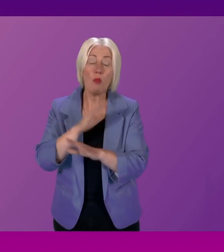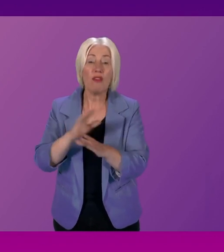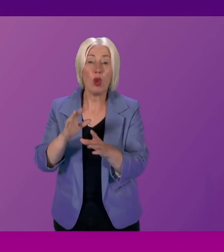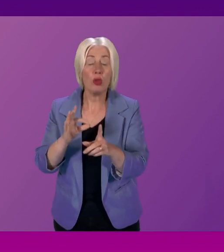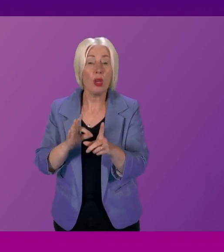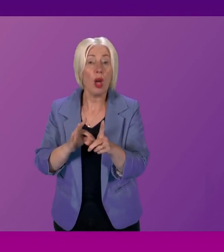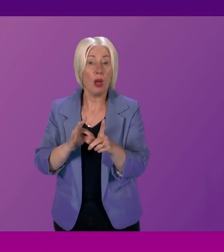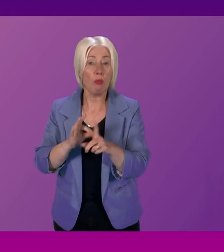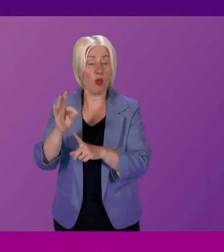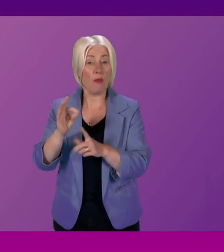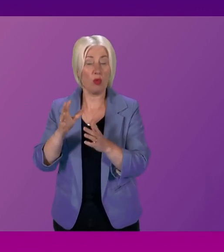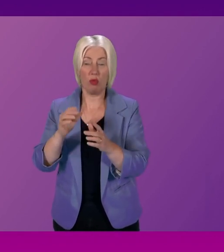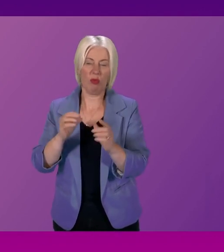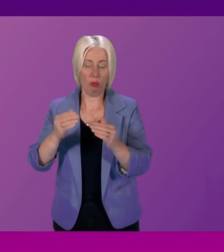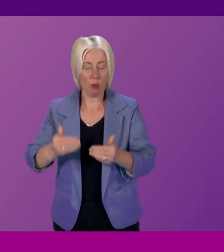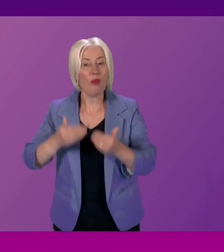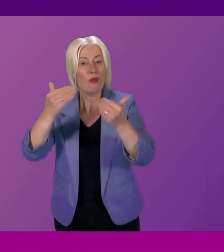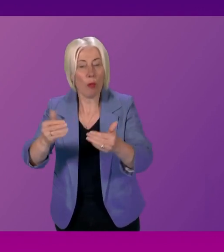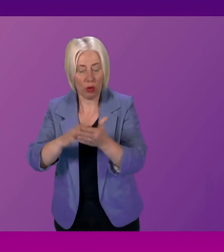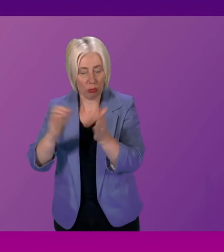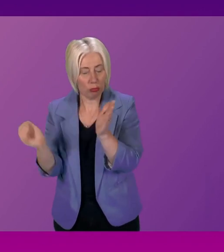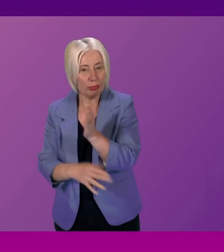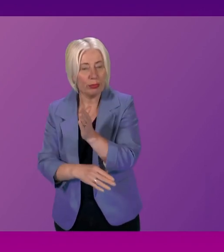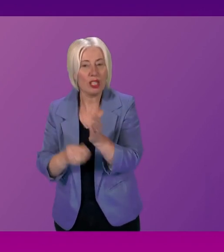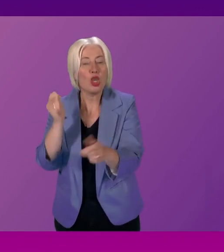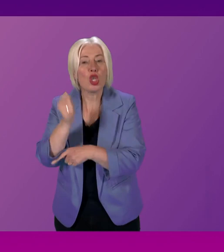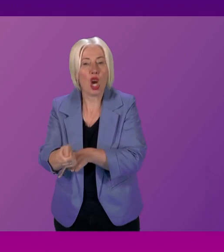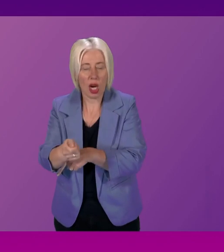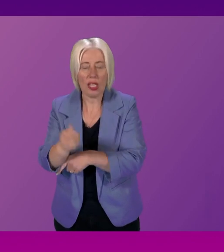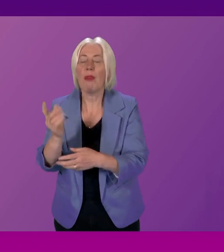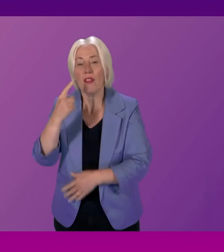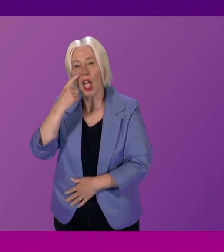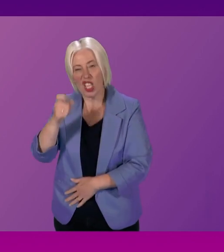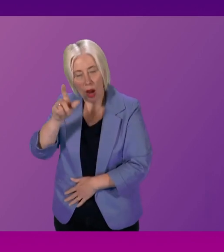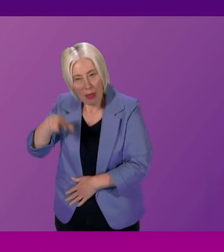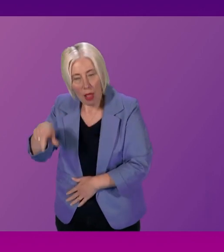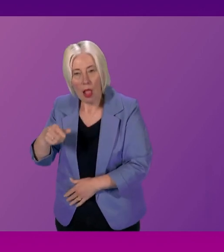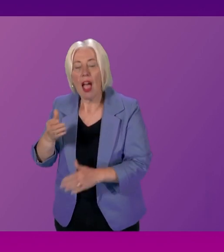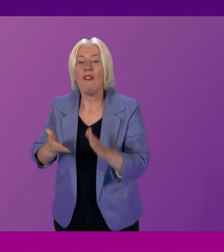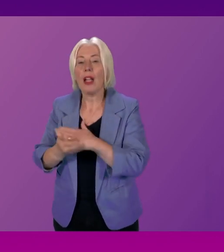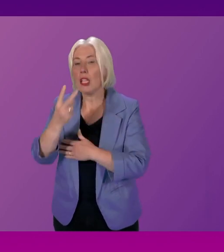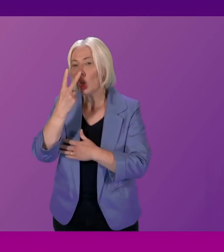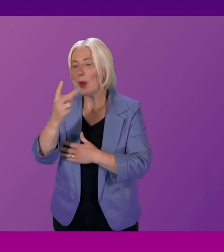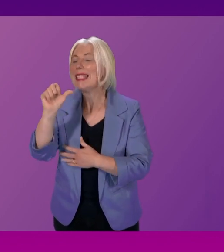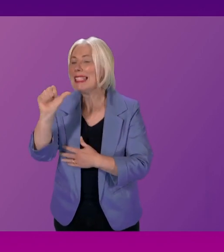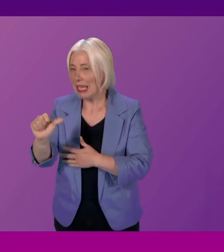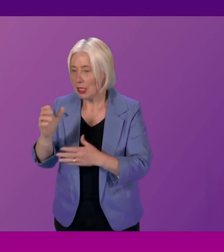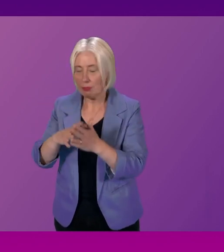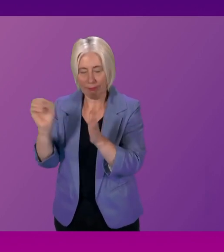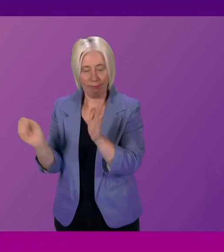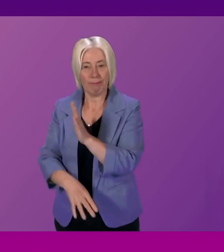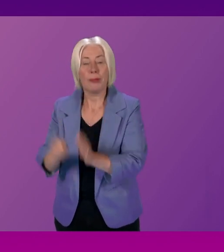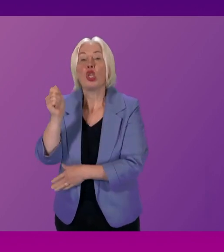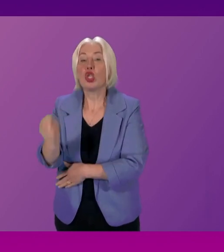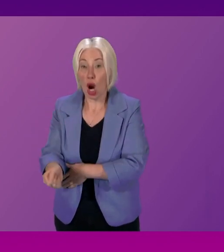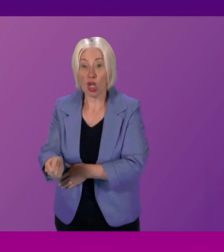removing dental charges. We have done so for young people, for those that are under the age of 26. And we, of course, look forward to making continued